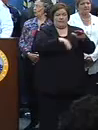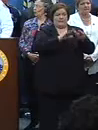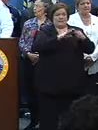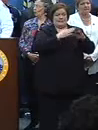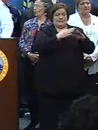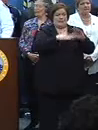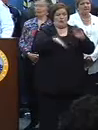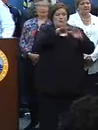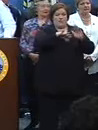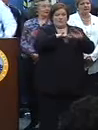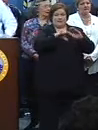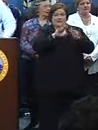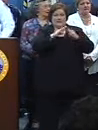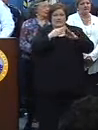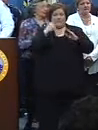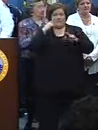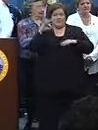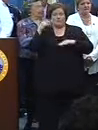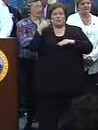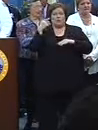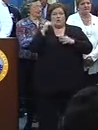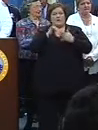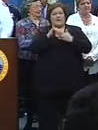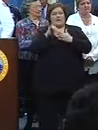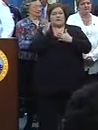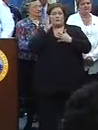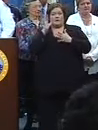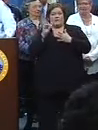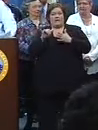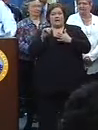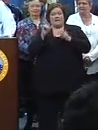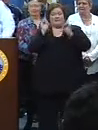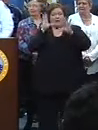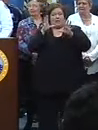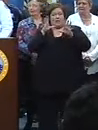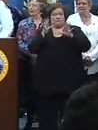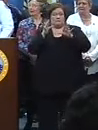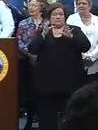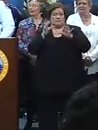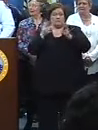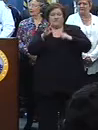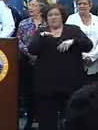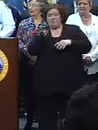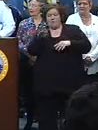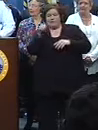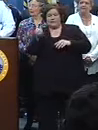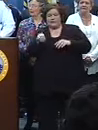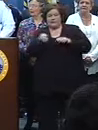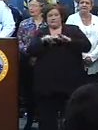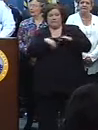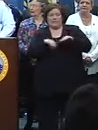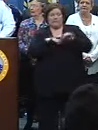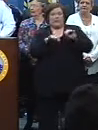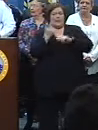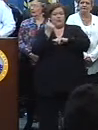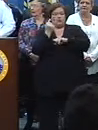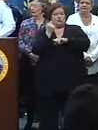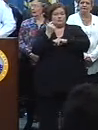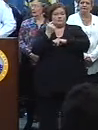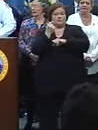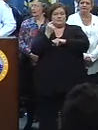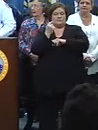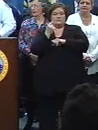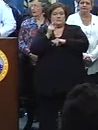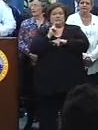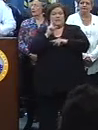across the city, and we think in the French Quarter, preliminary data, violent crimes down about 40, 44% this year over last year. At the end of the day,